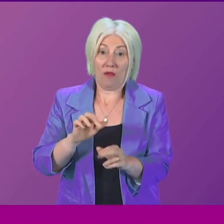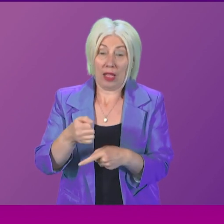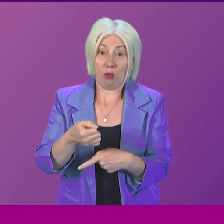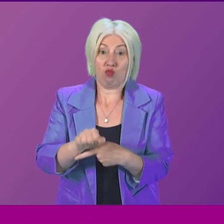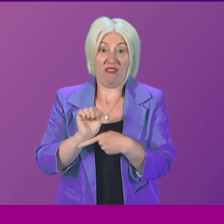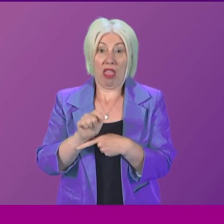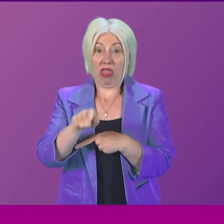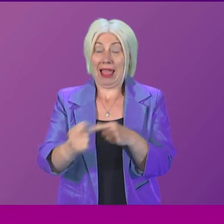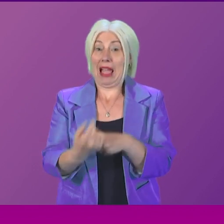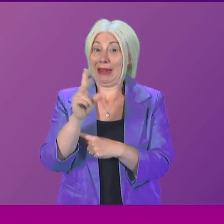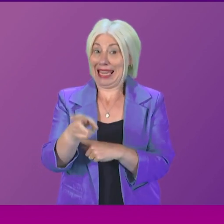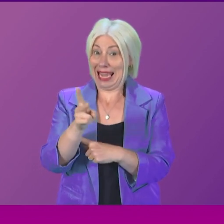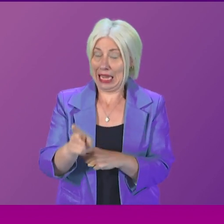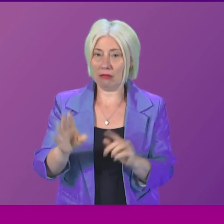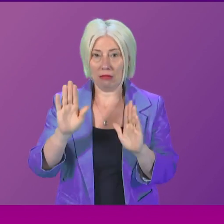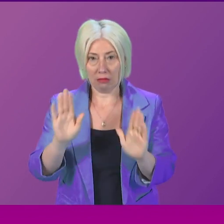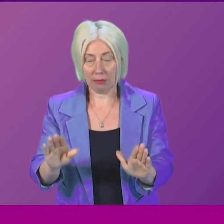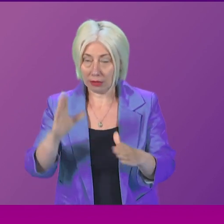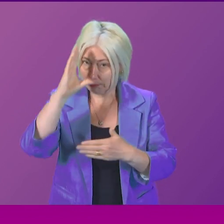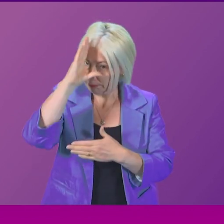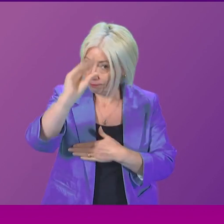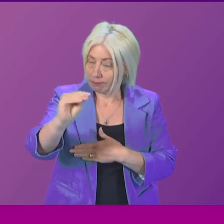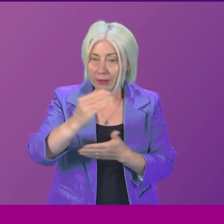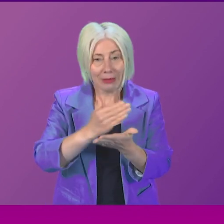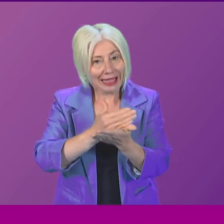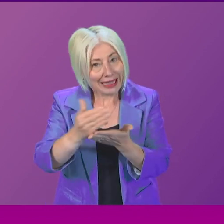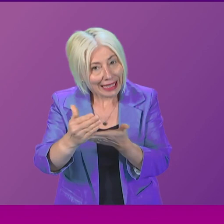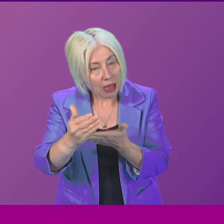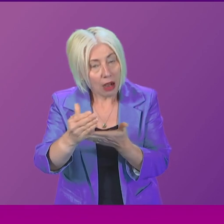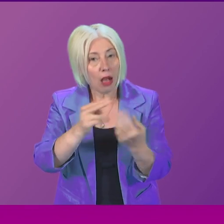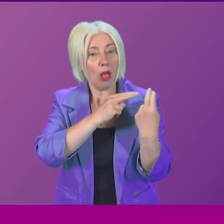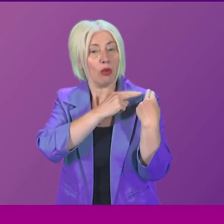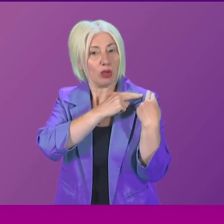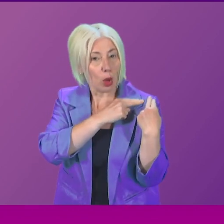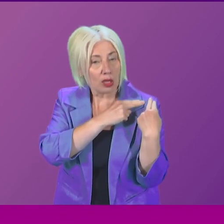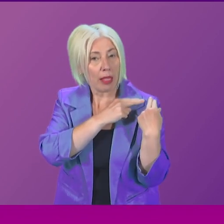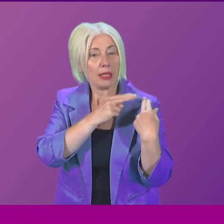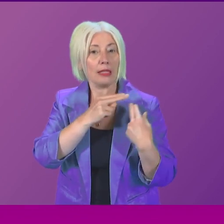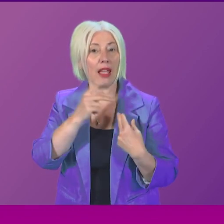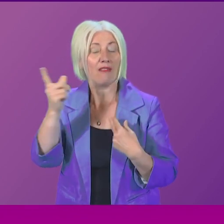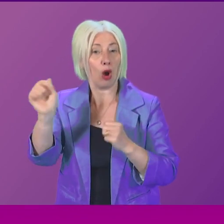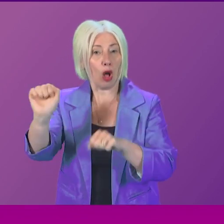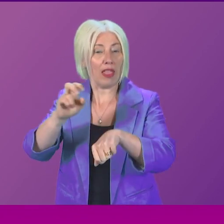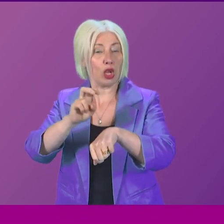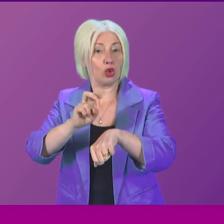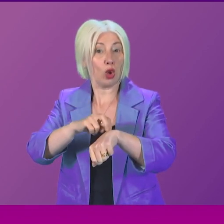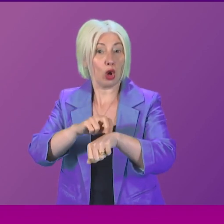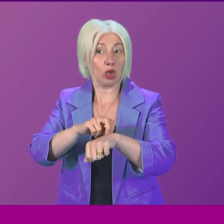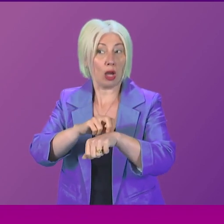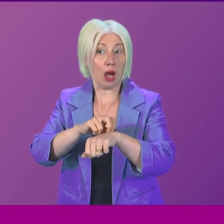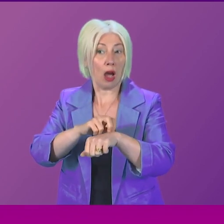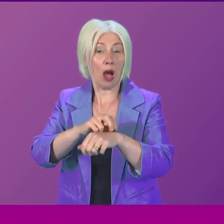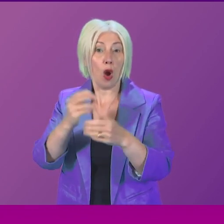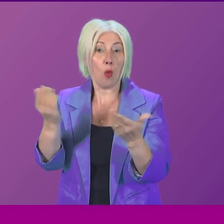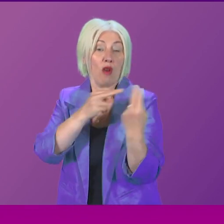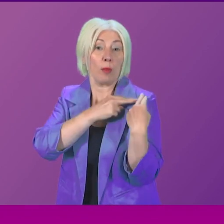like this happening. But it should be made clear that the responsibility for the actions of El Jamel sit with Professor El